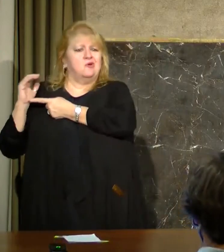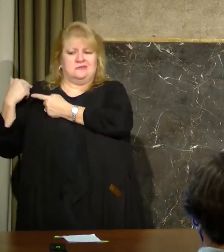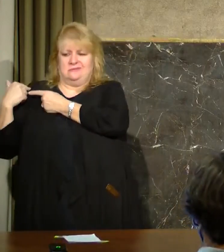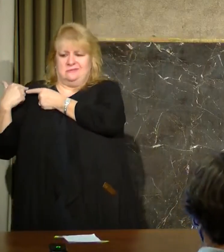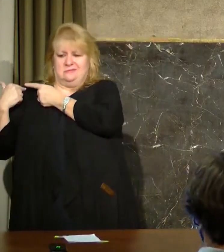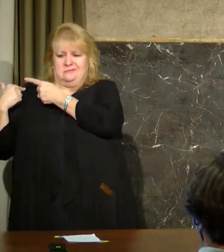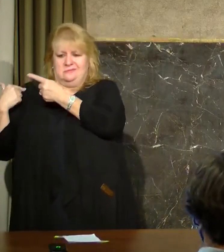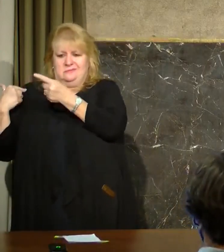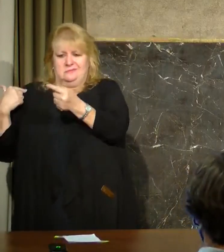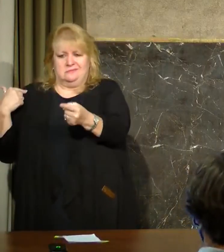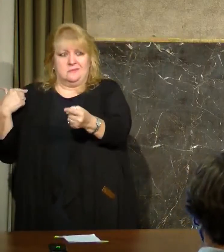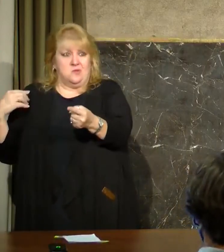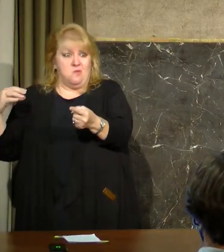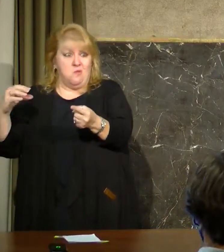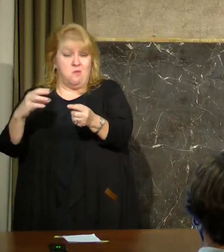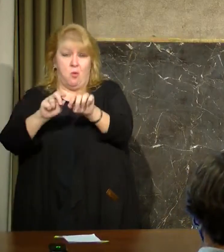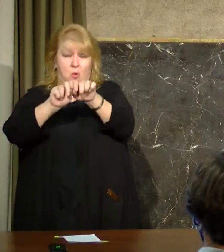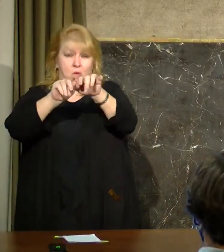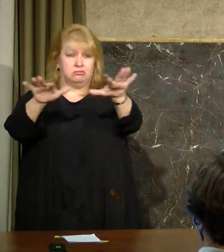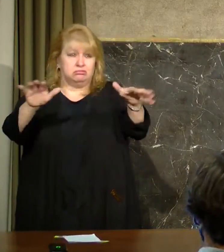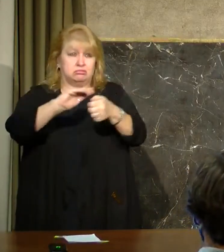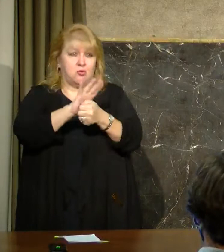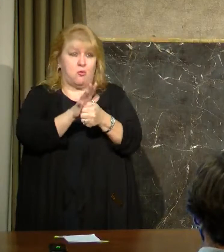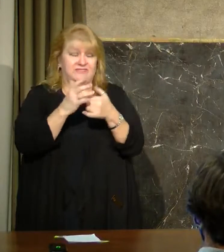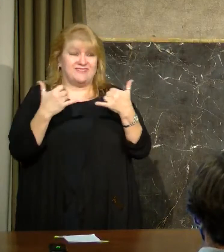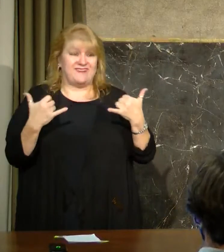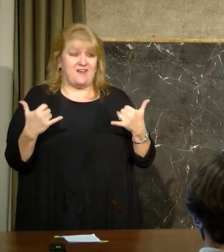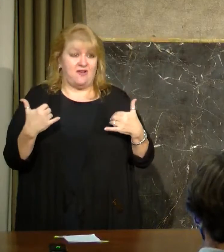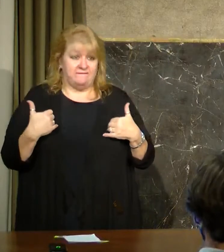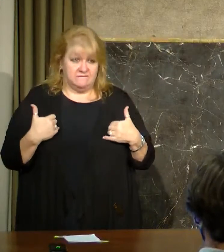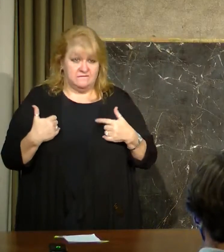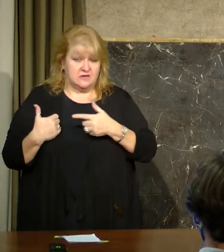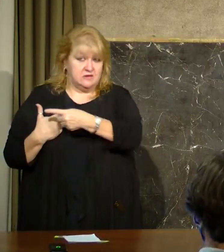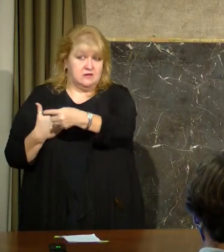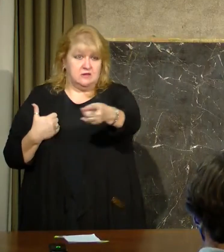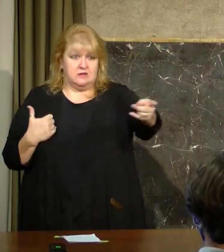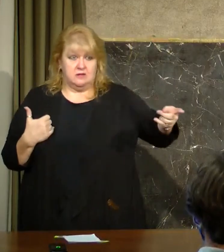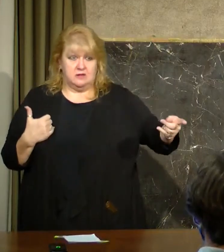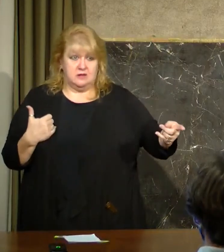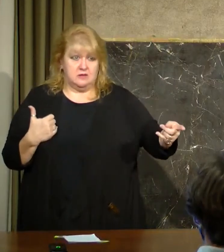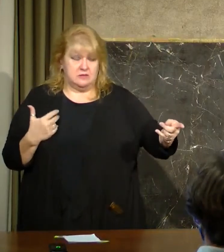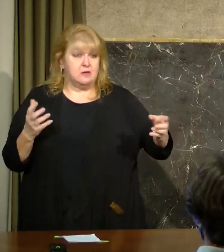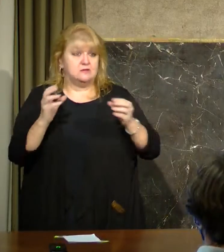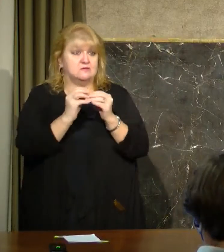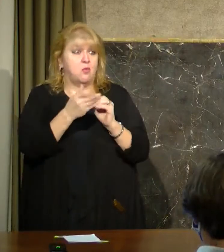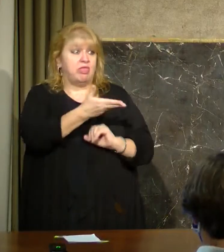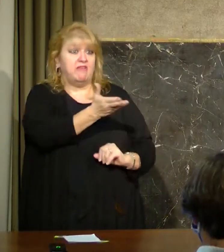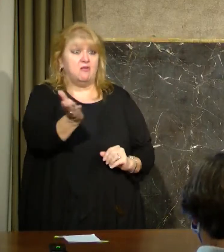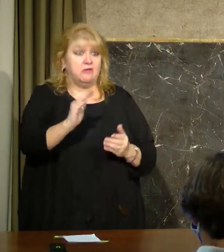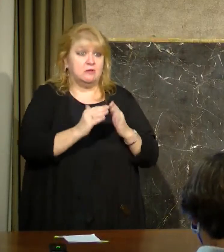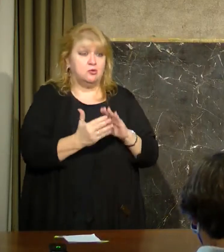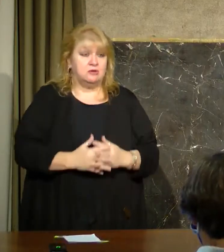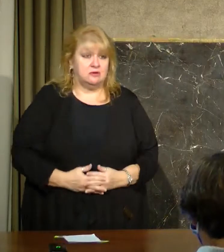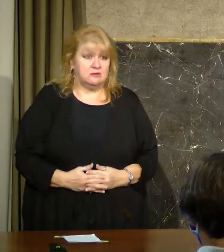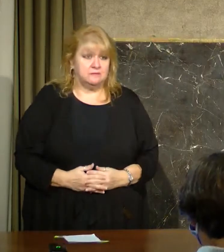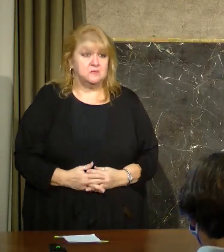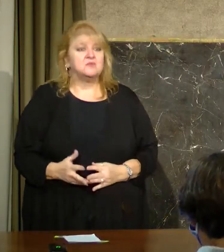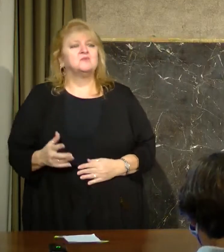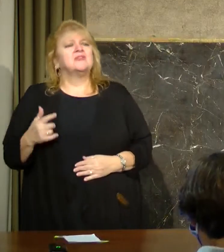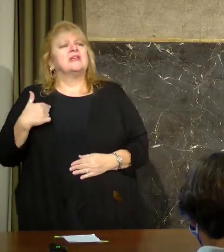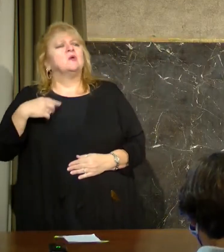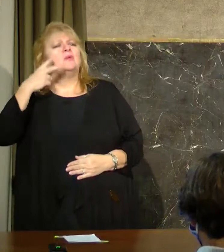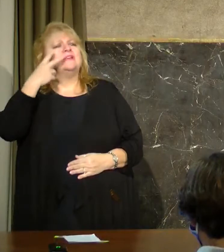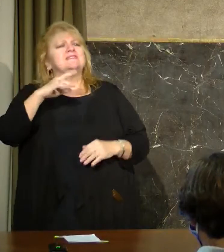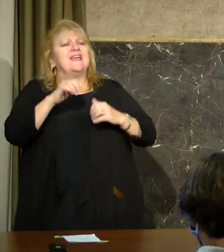get reported every day, as in today where we reported the largest number of new cases to date, but we certainly